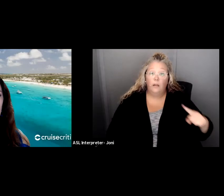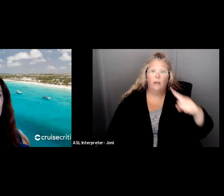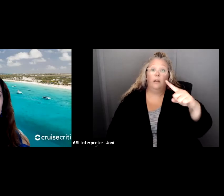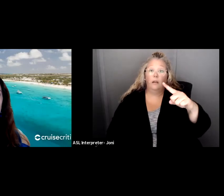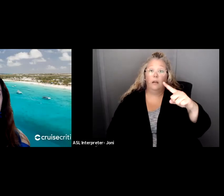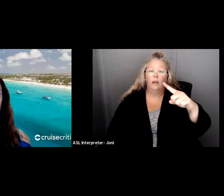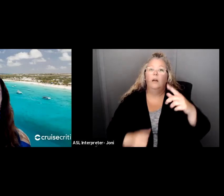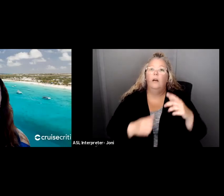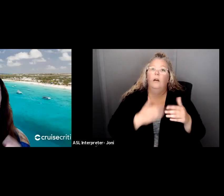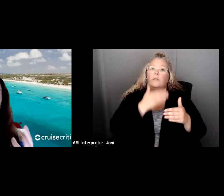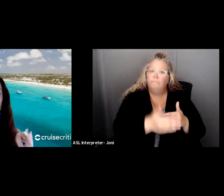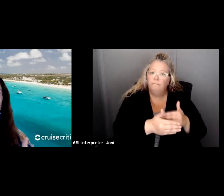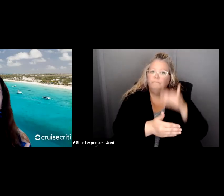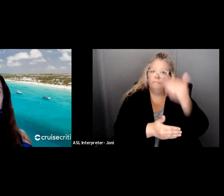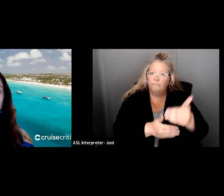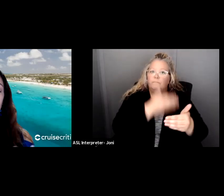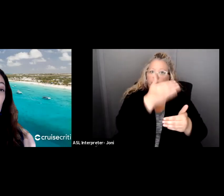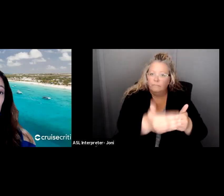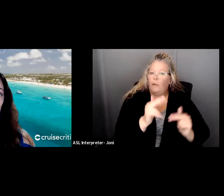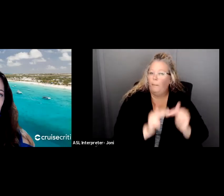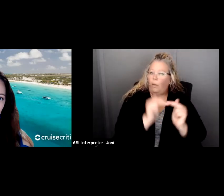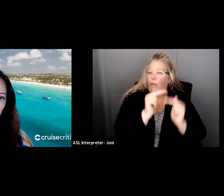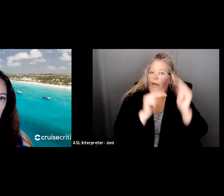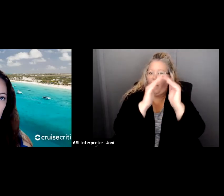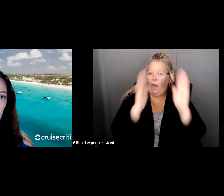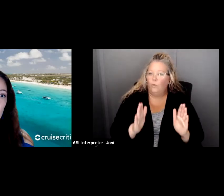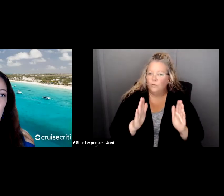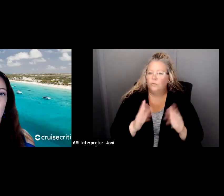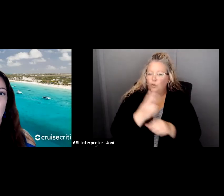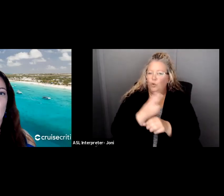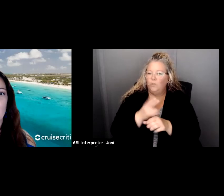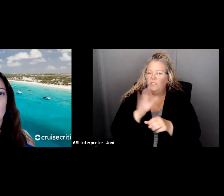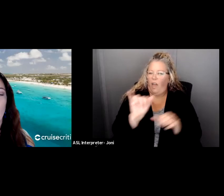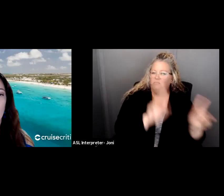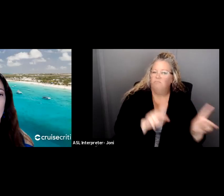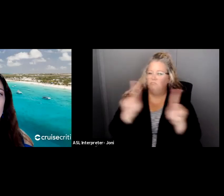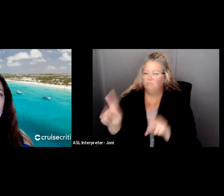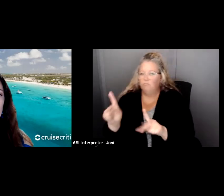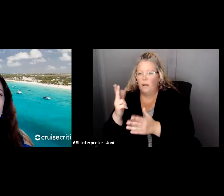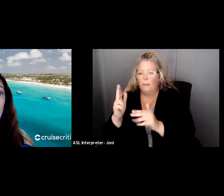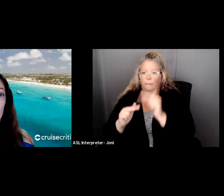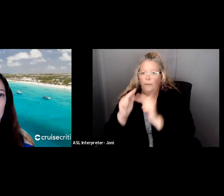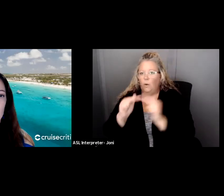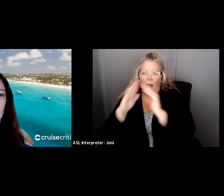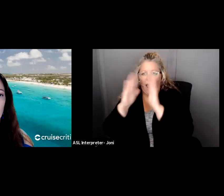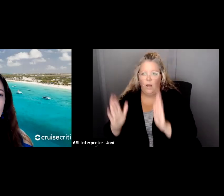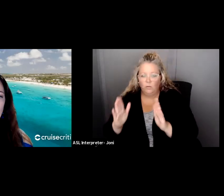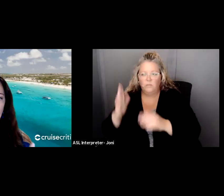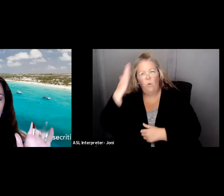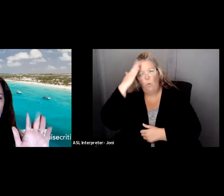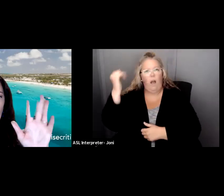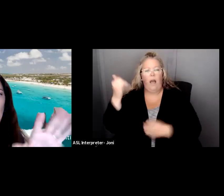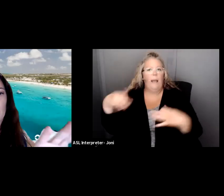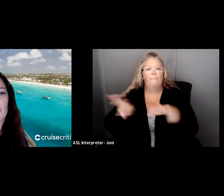building process. So we're going to use this analogy of building a house to come into why we do messaging and what messaging is.